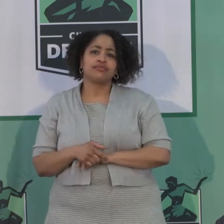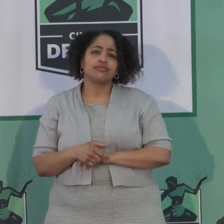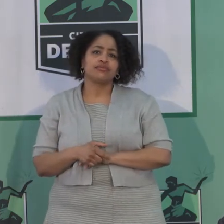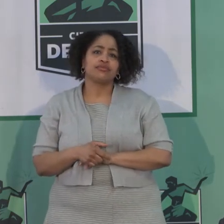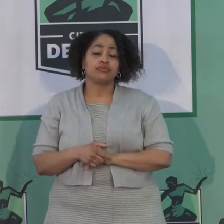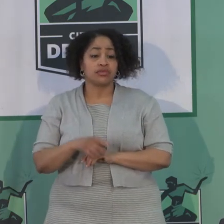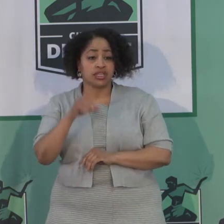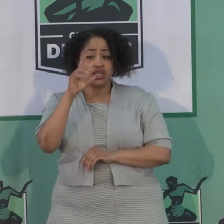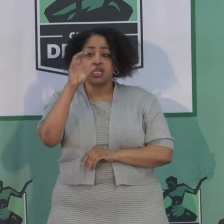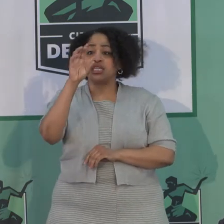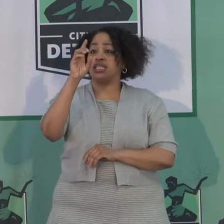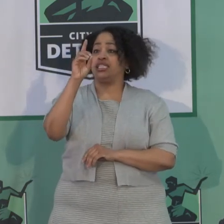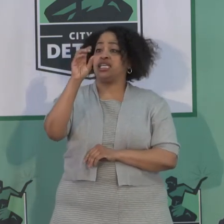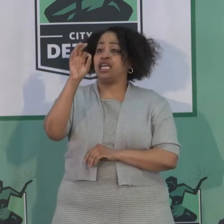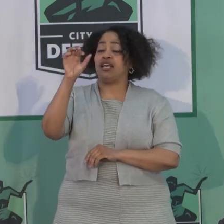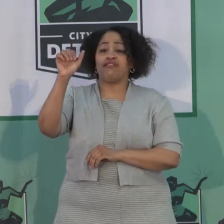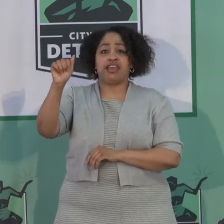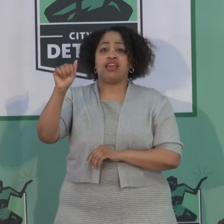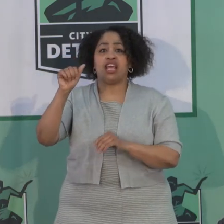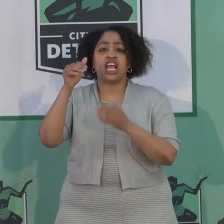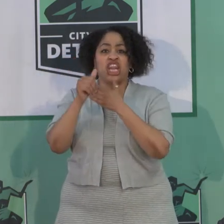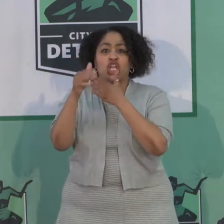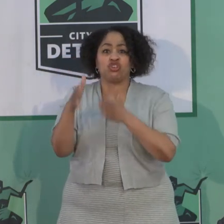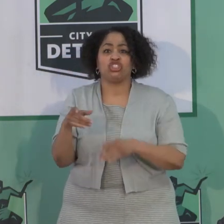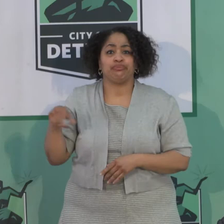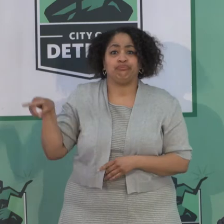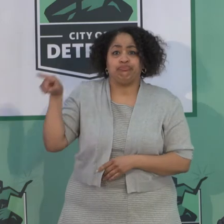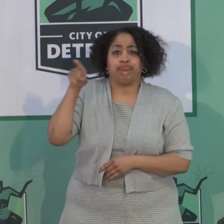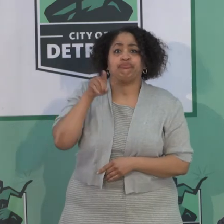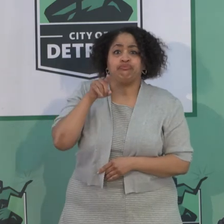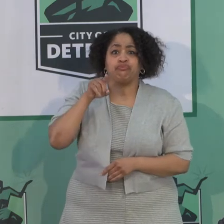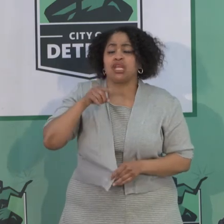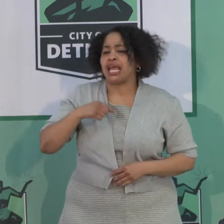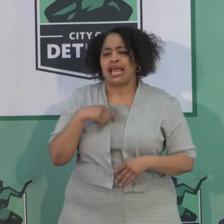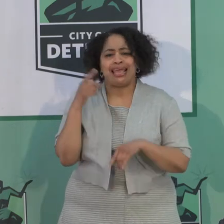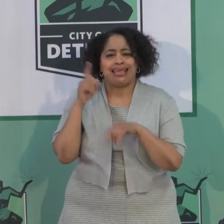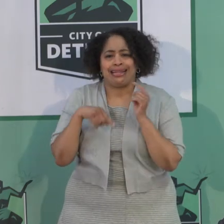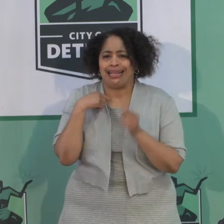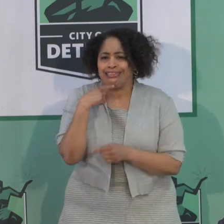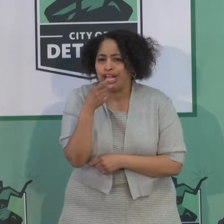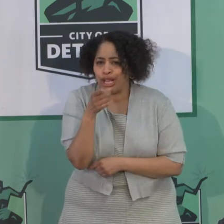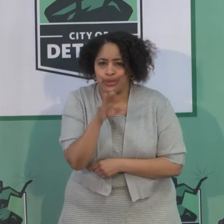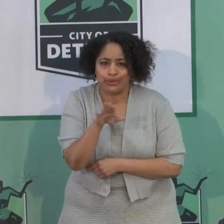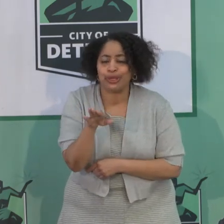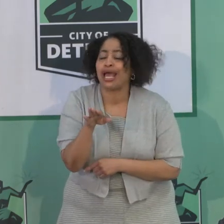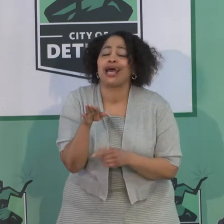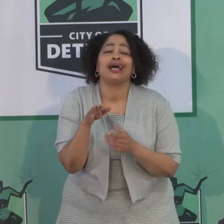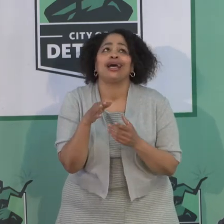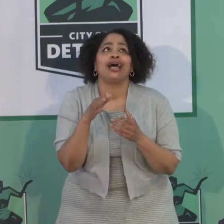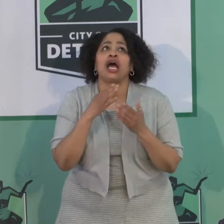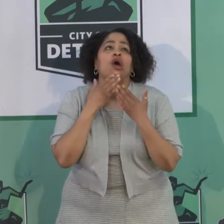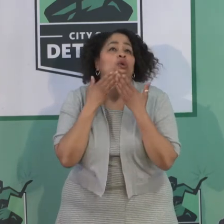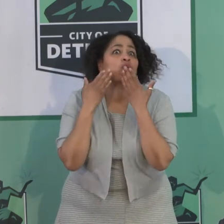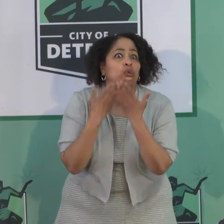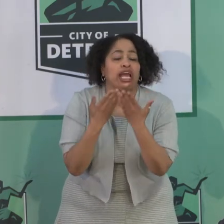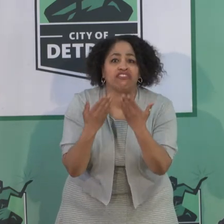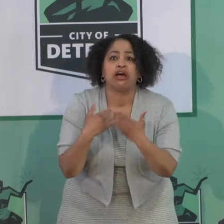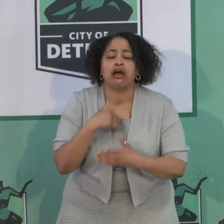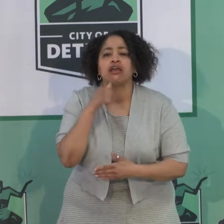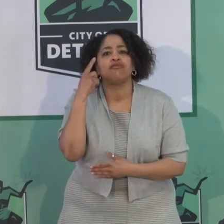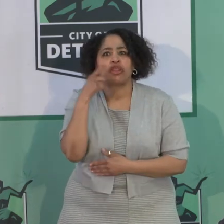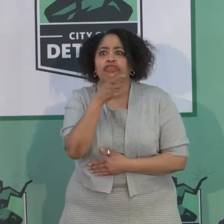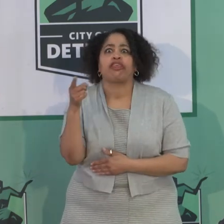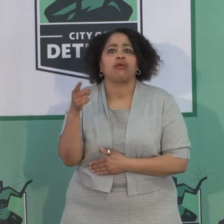The DFFA leadership, I cannot tell you how grateful I am to them.